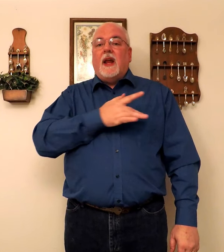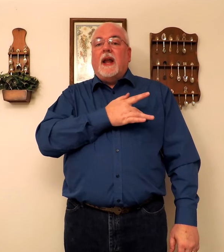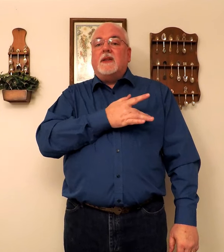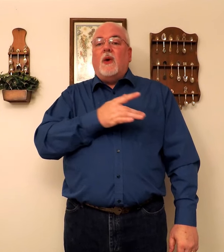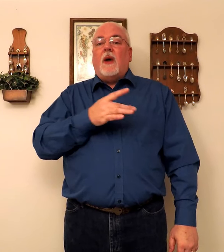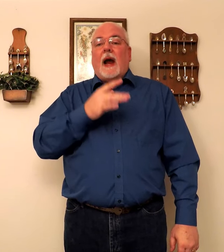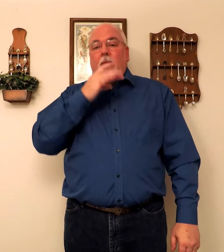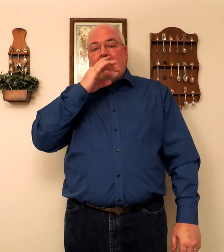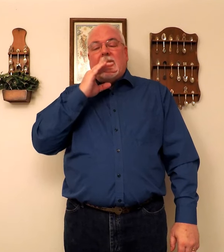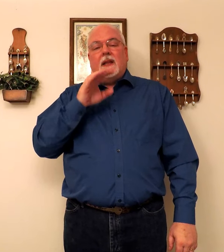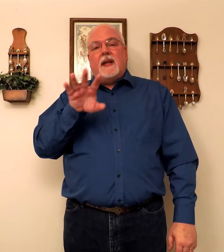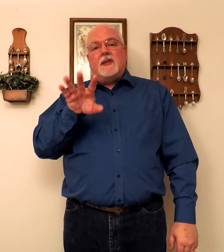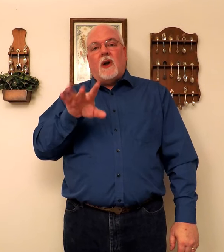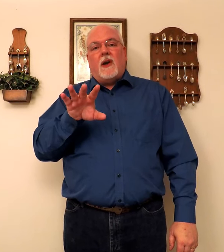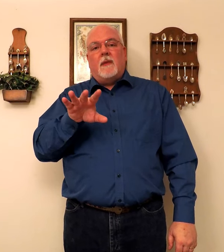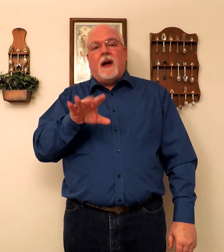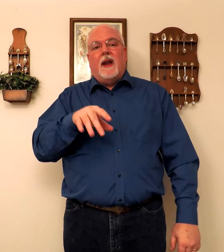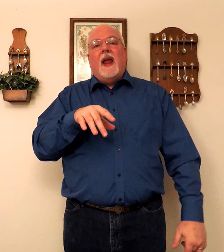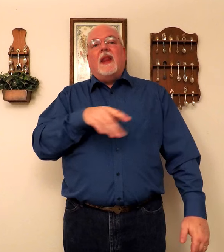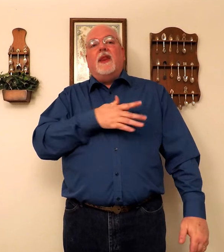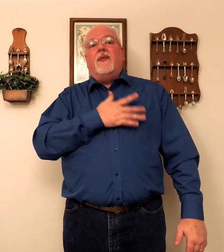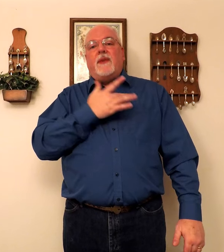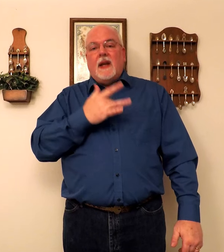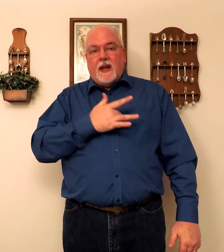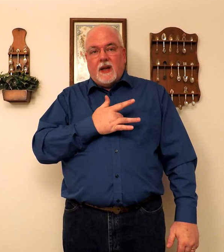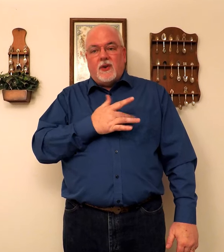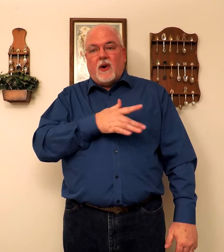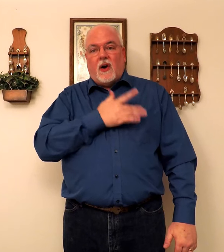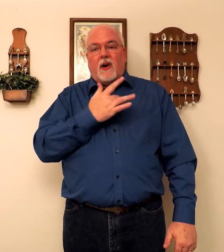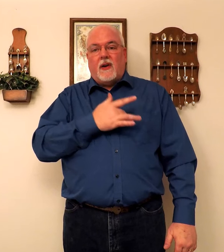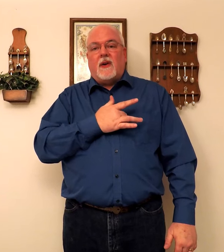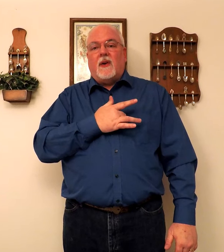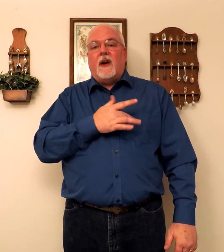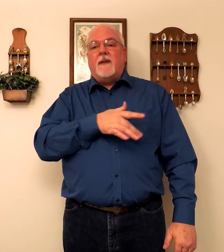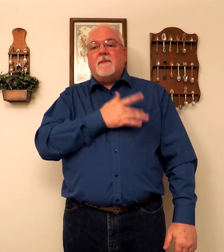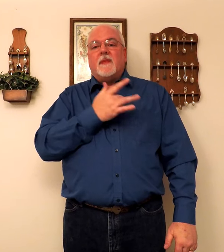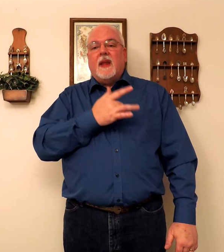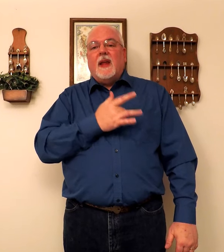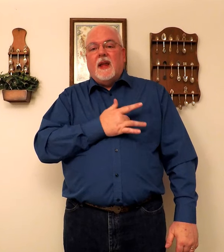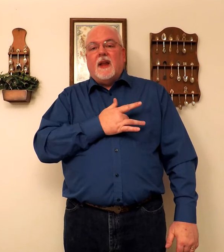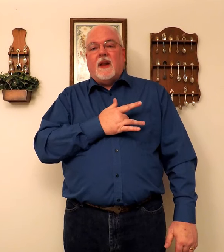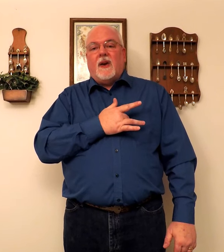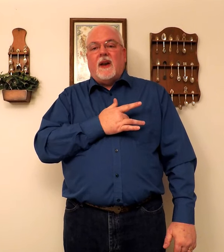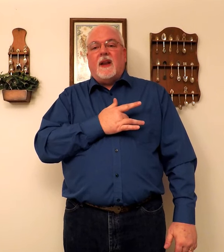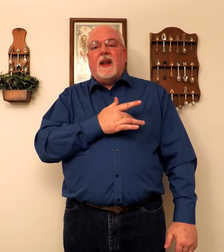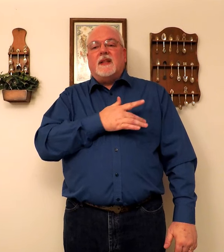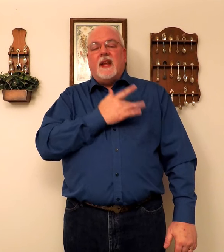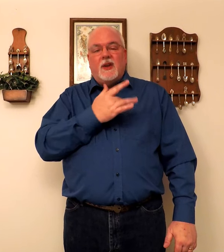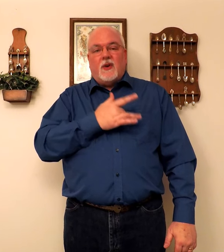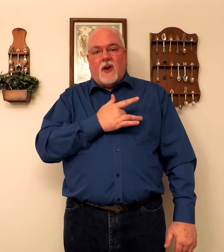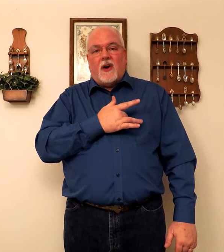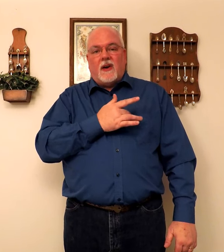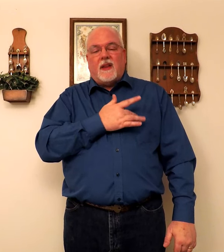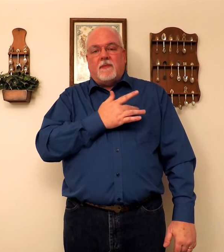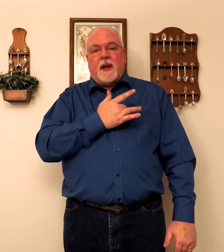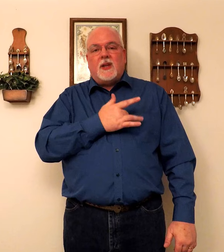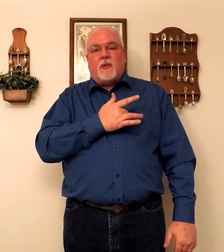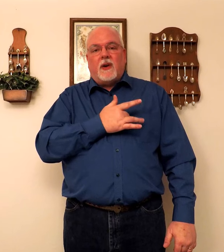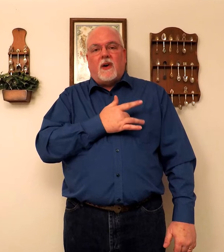And so, I really think that he's talking about the feeling in your heart, all right? All right? It's in your heart. The place where your